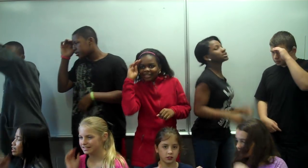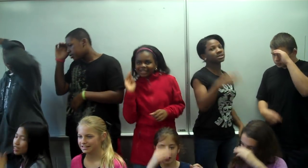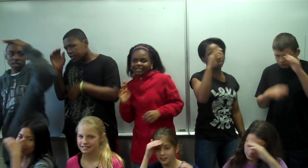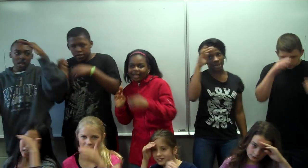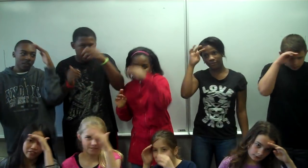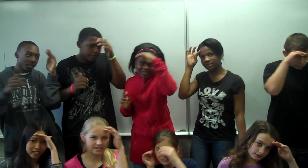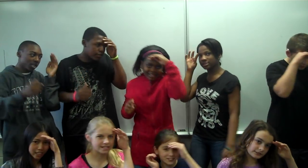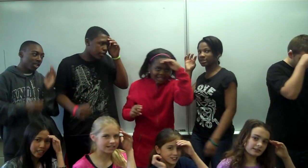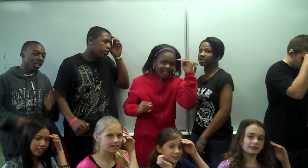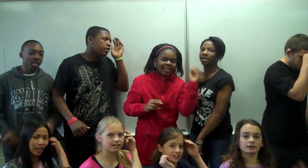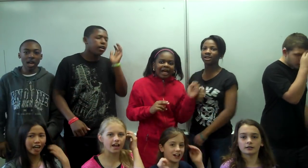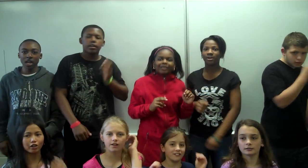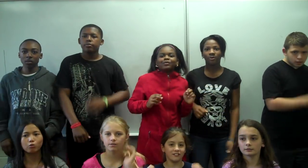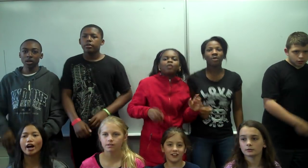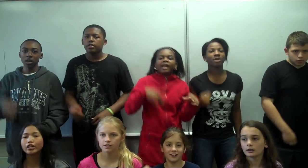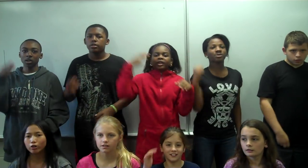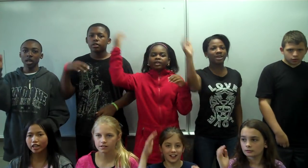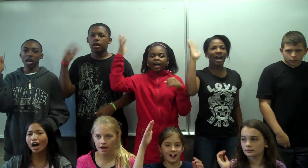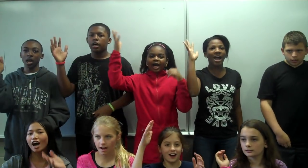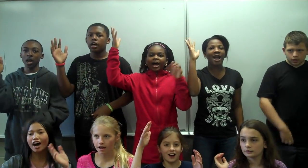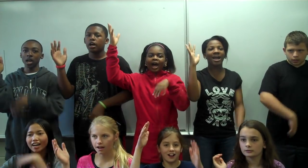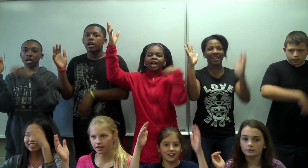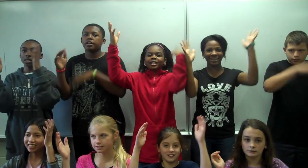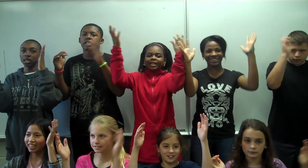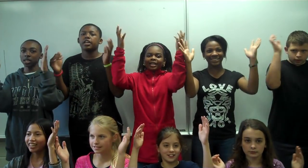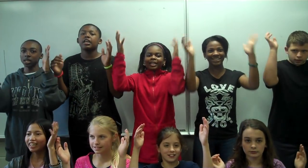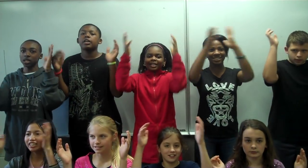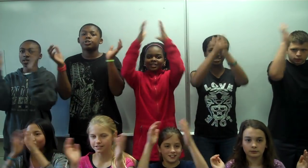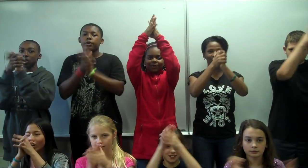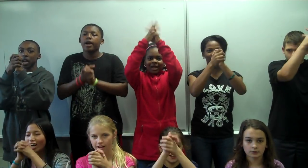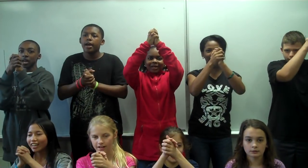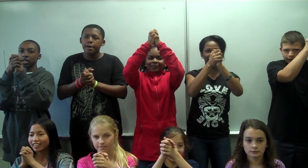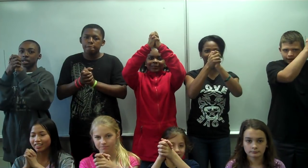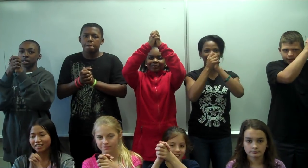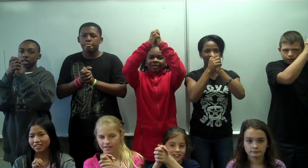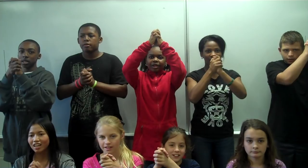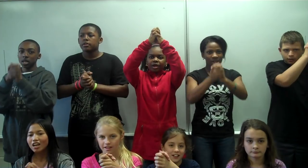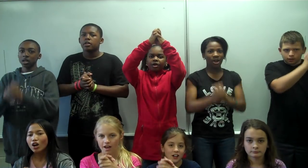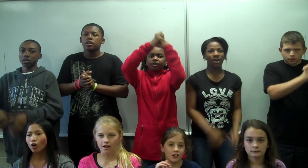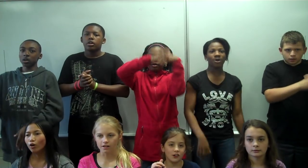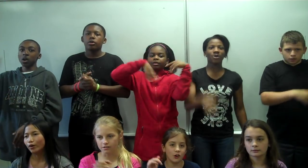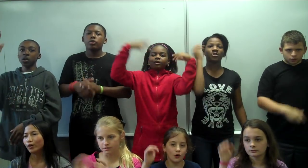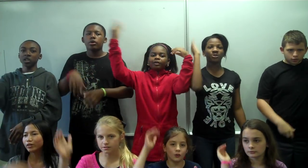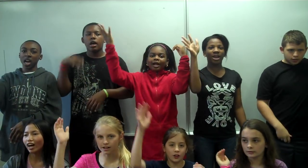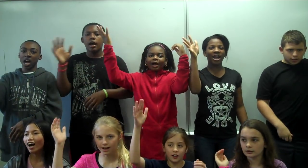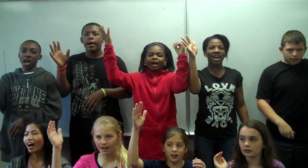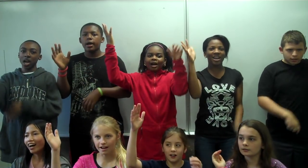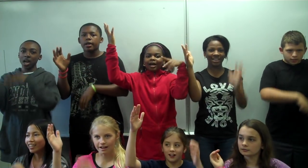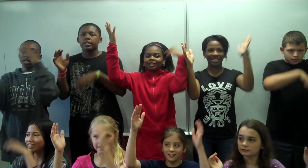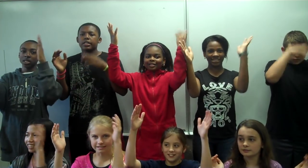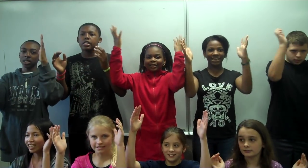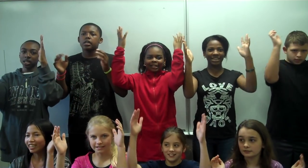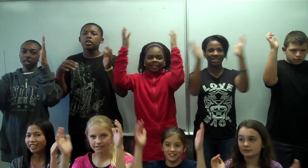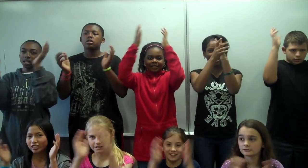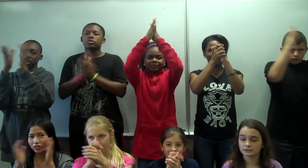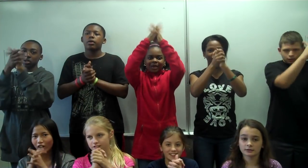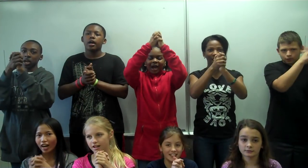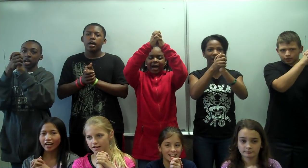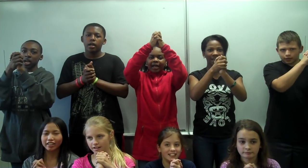in this life As the Enlightened, one O'Ghandi tried O'Ghandi tried